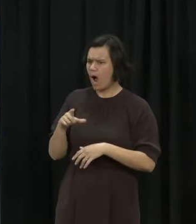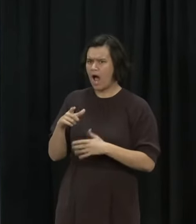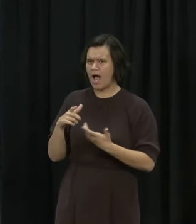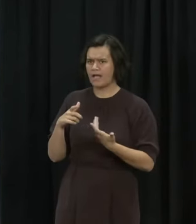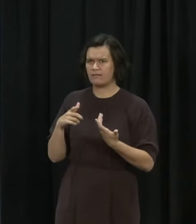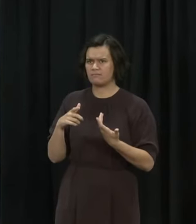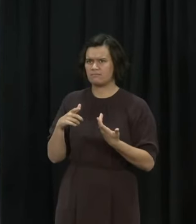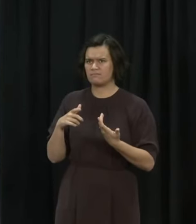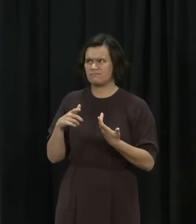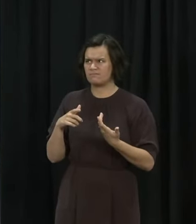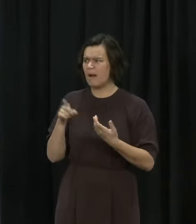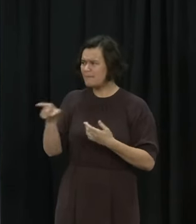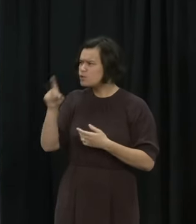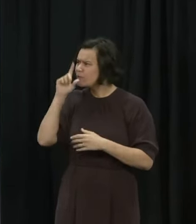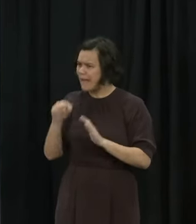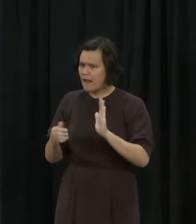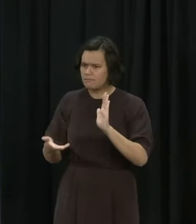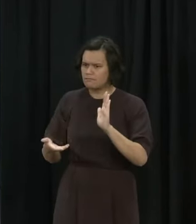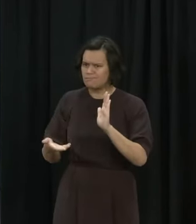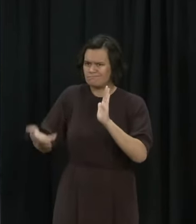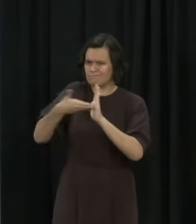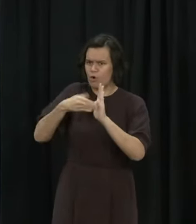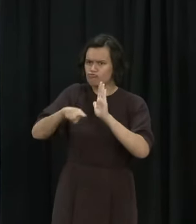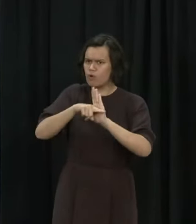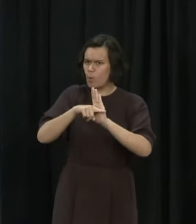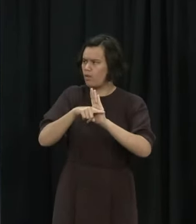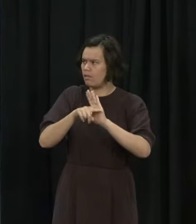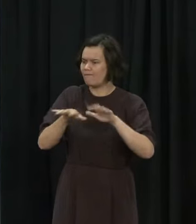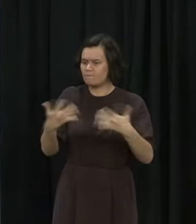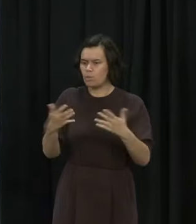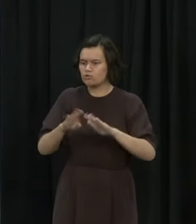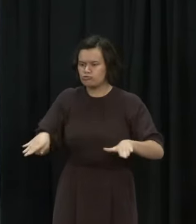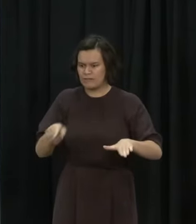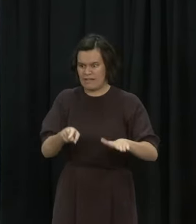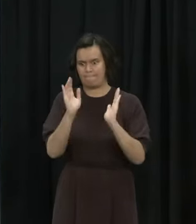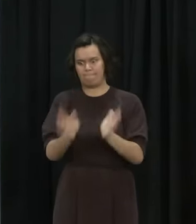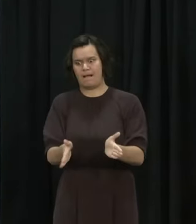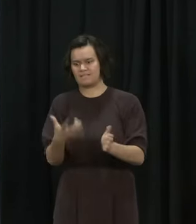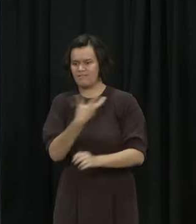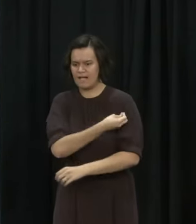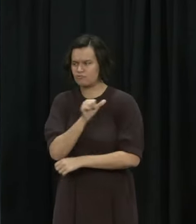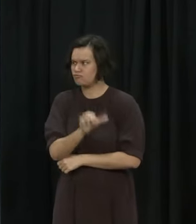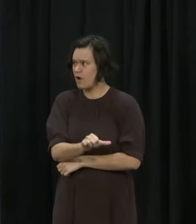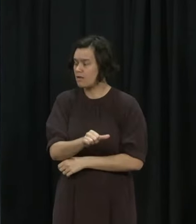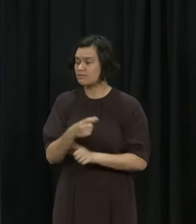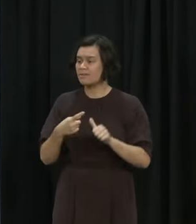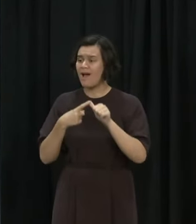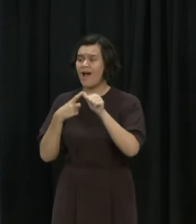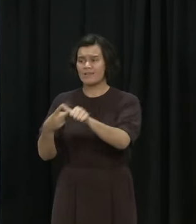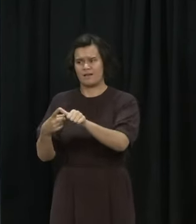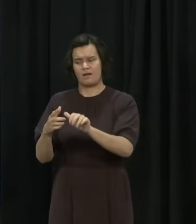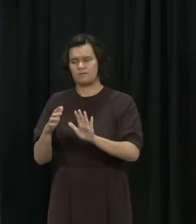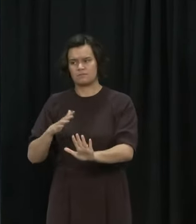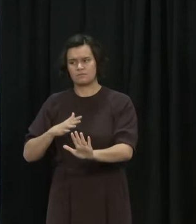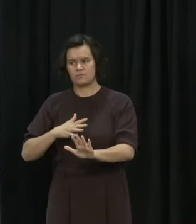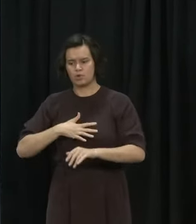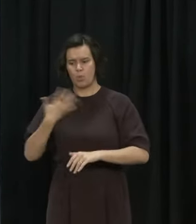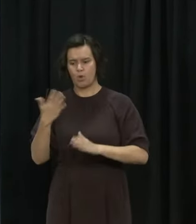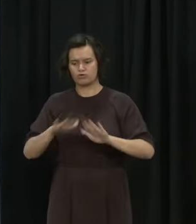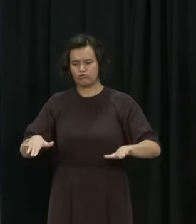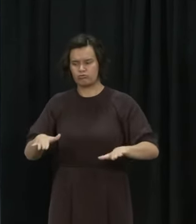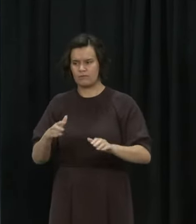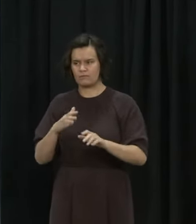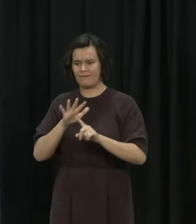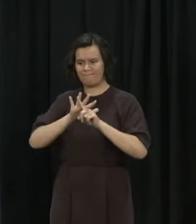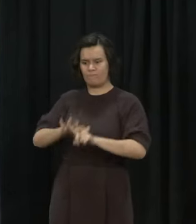for children to be vaccinated we haven't made it mandatory for the majority of New Zealanders to be vaccinated either to be clear it is those where there's